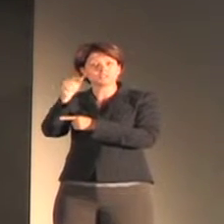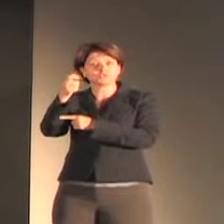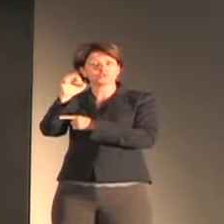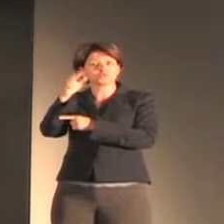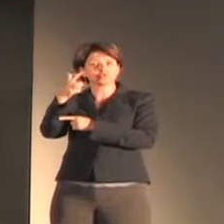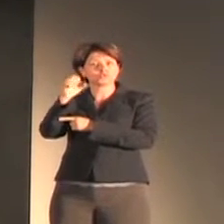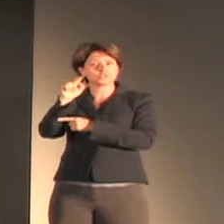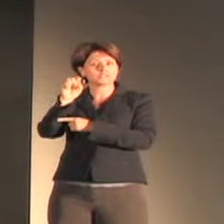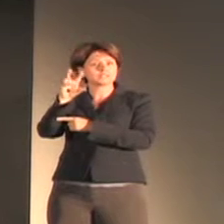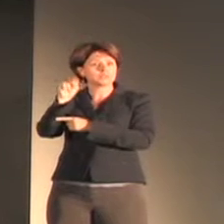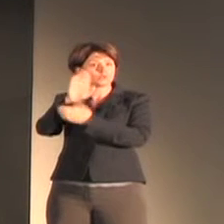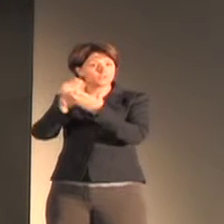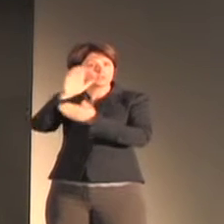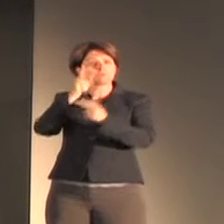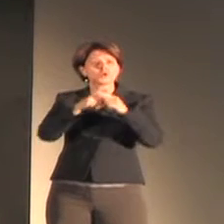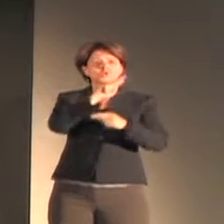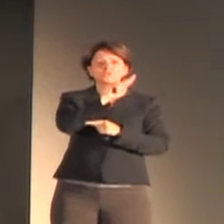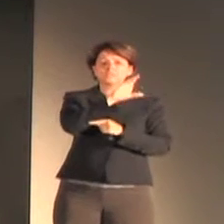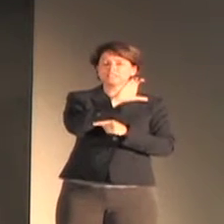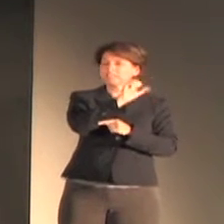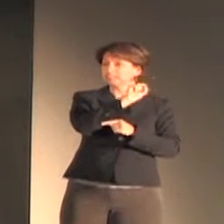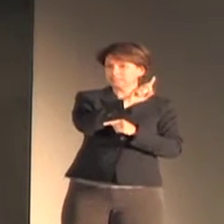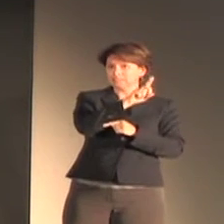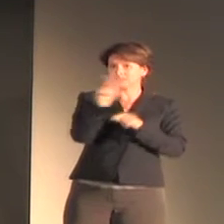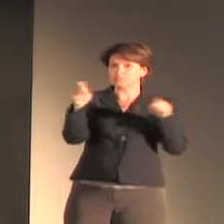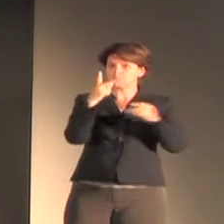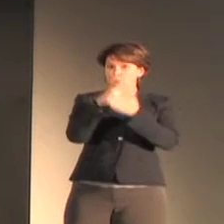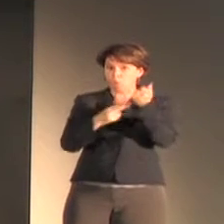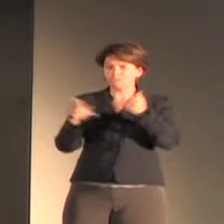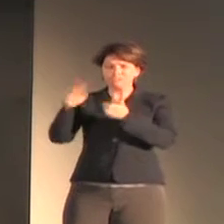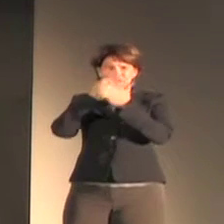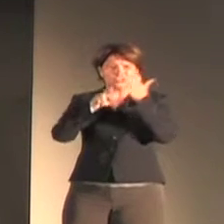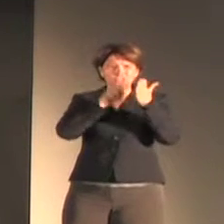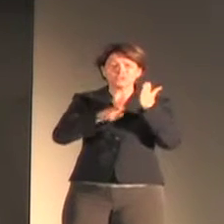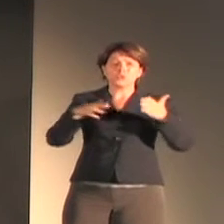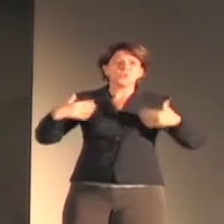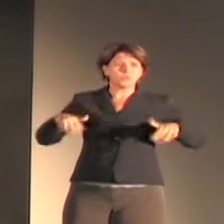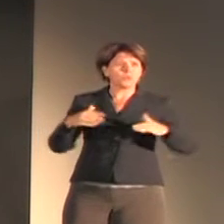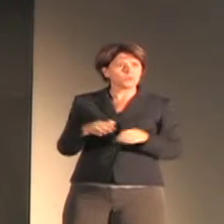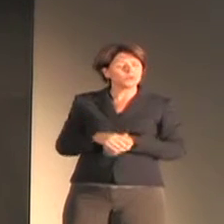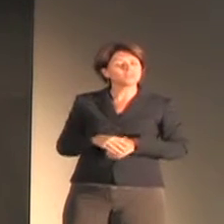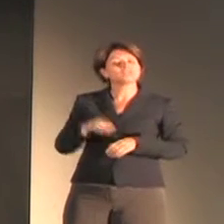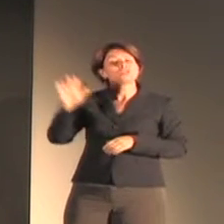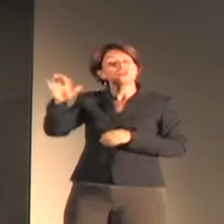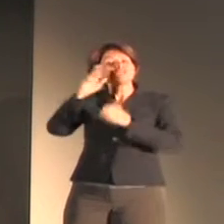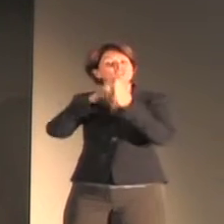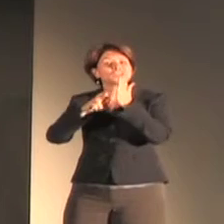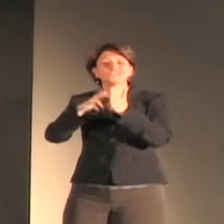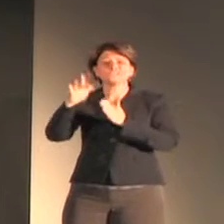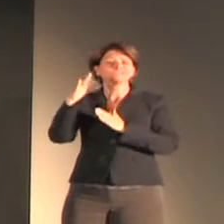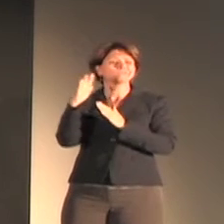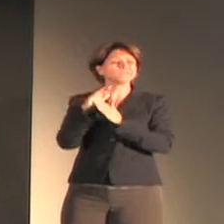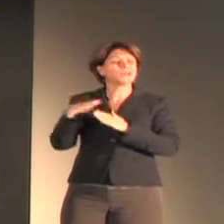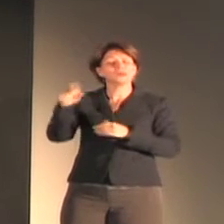Patton's scholarly work has been highly influential. From her award-winning 1983 dissertation entitled,